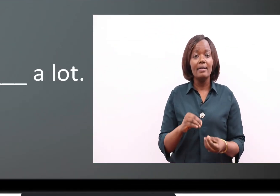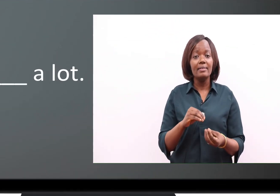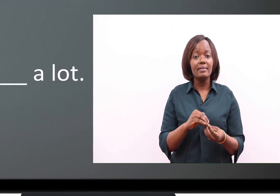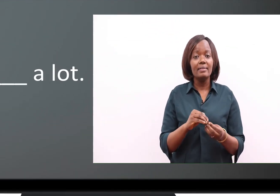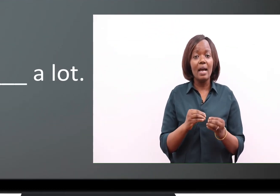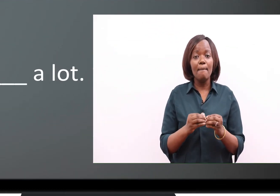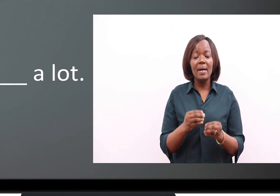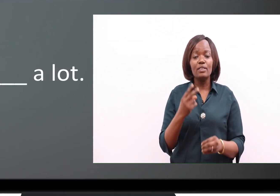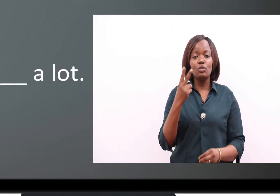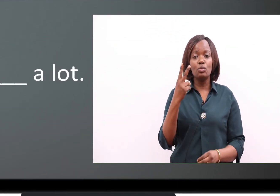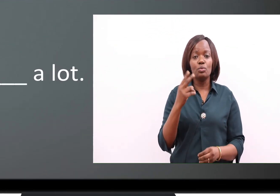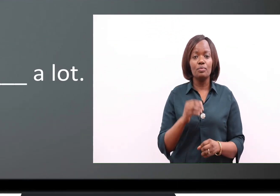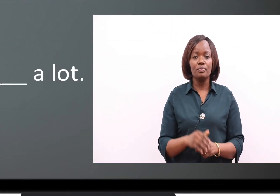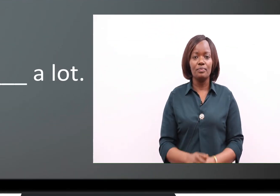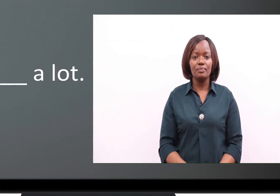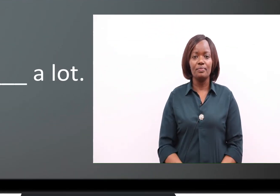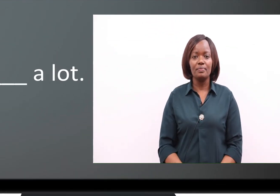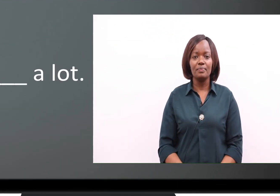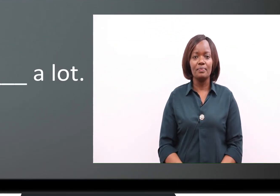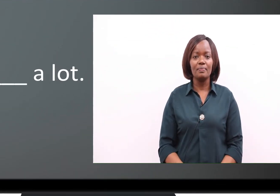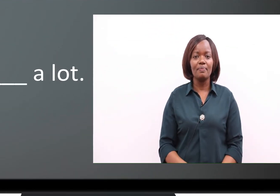Number two.